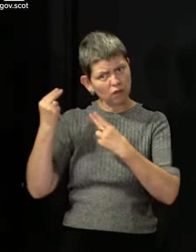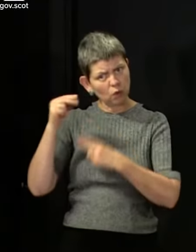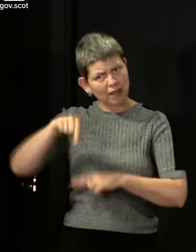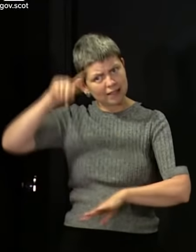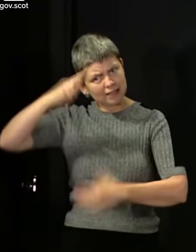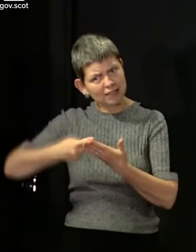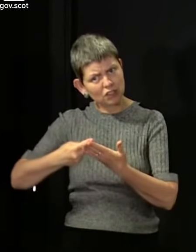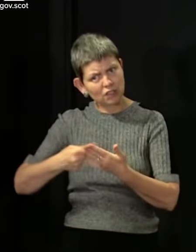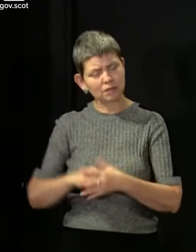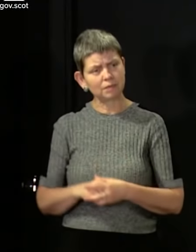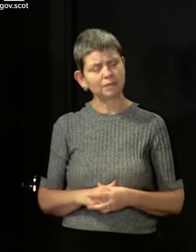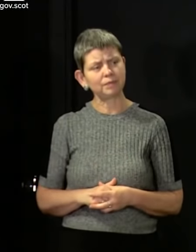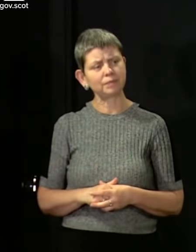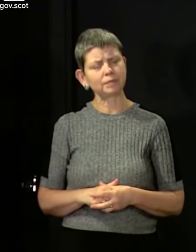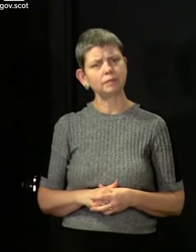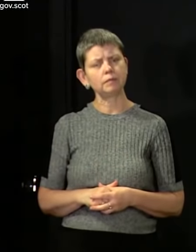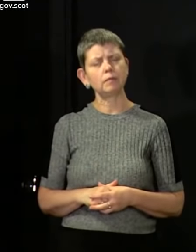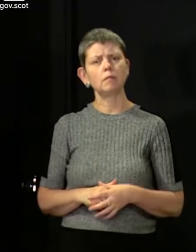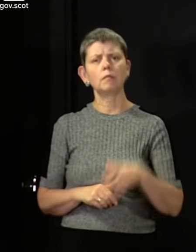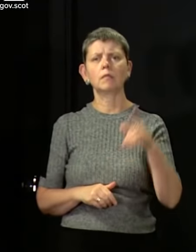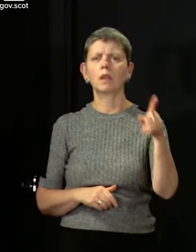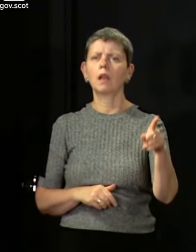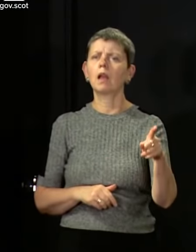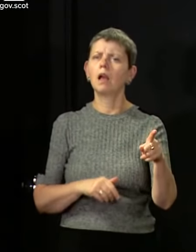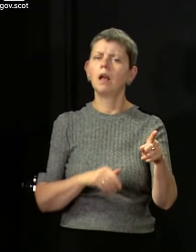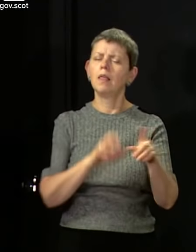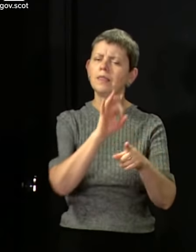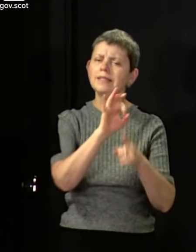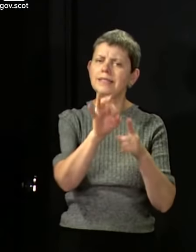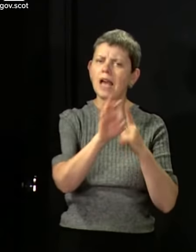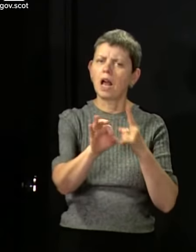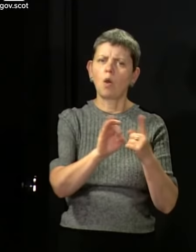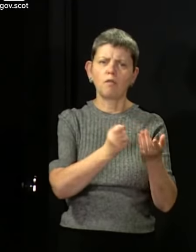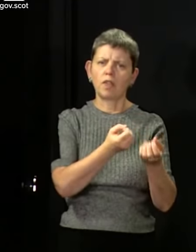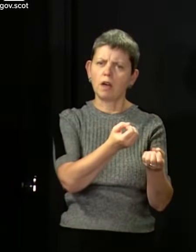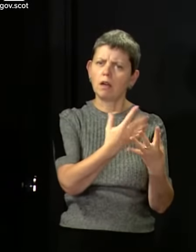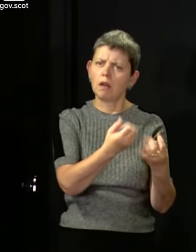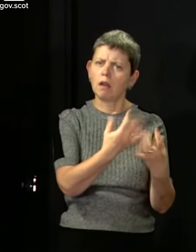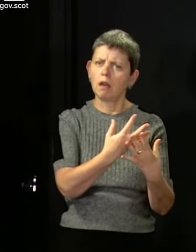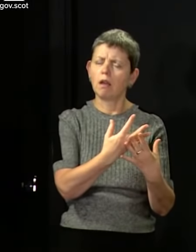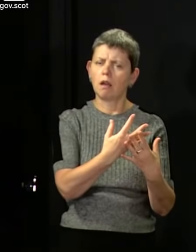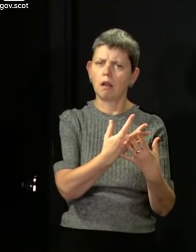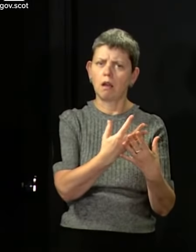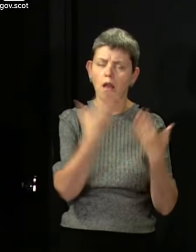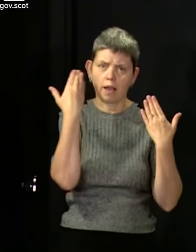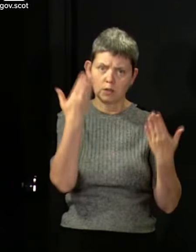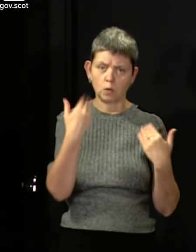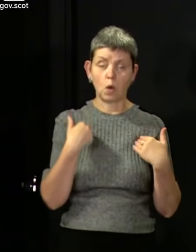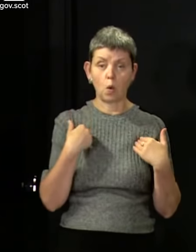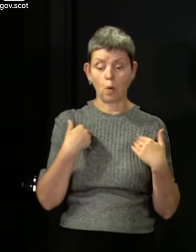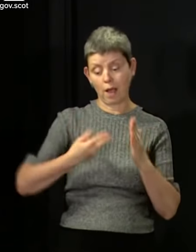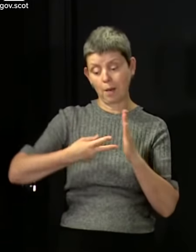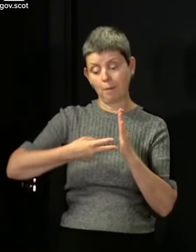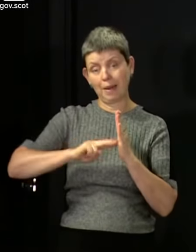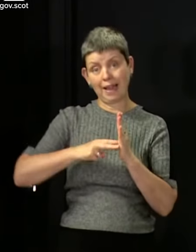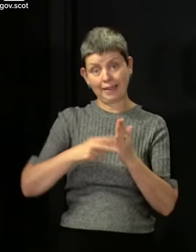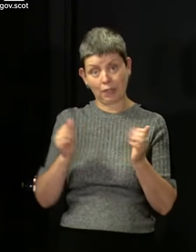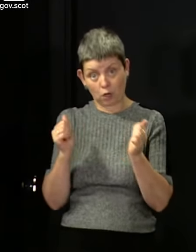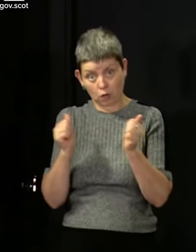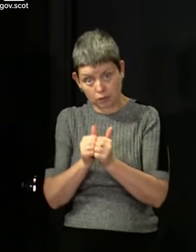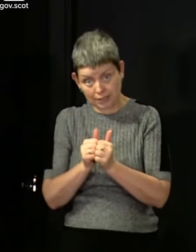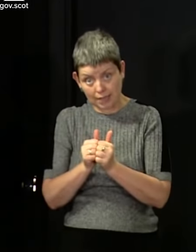I'm not familiar with the detail of the story you're reporting today. Obviously, planning consent is a local authority responsibility.